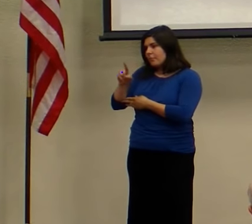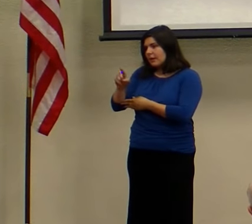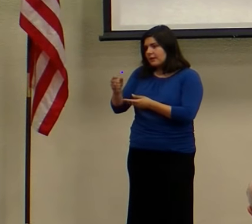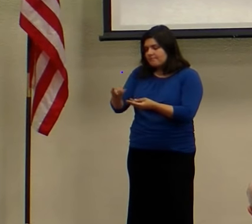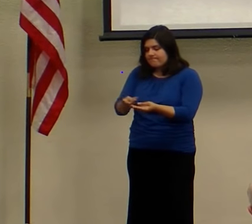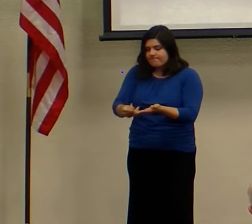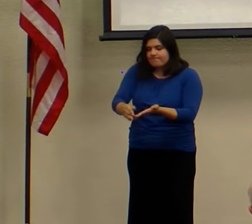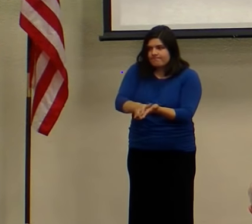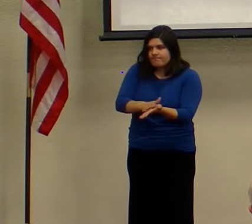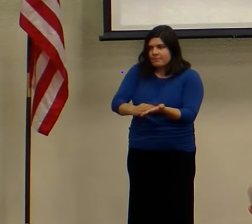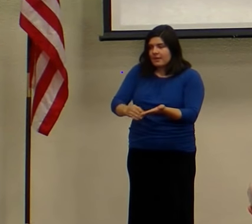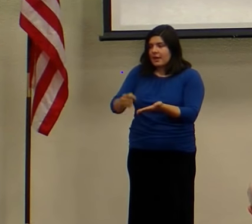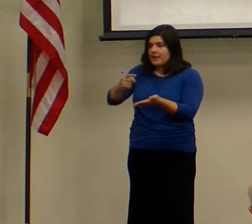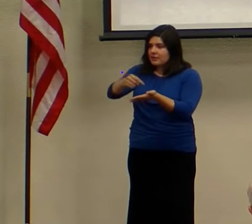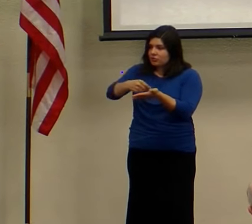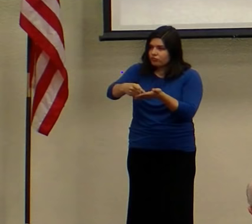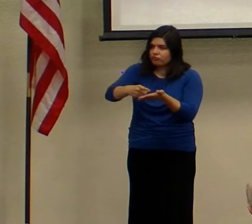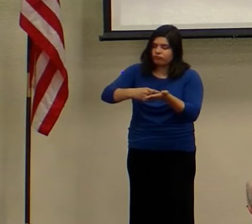He writes something down.